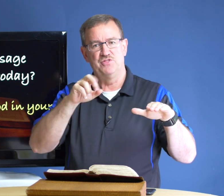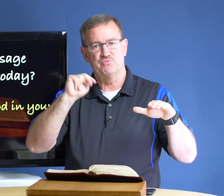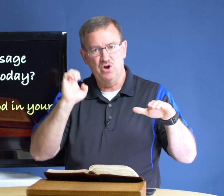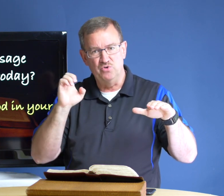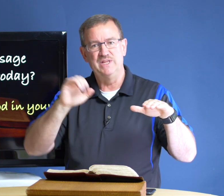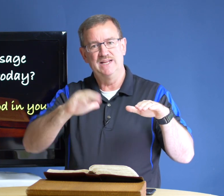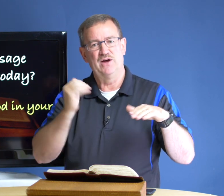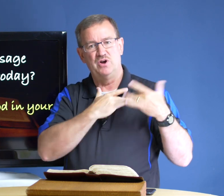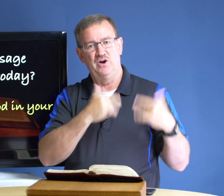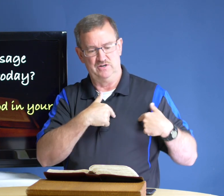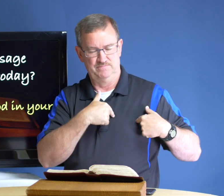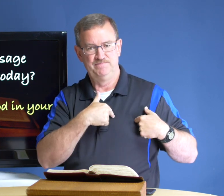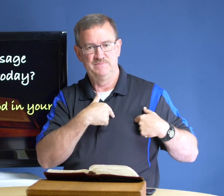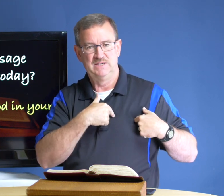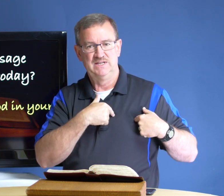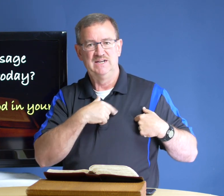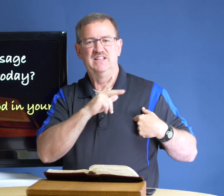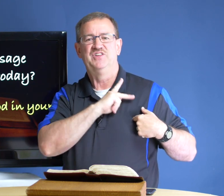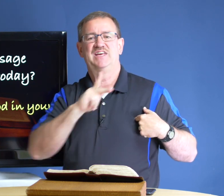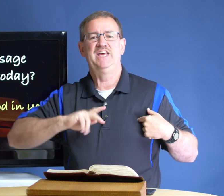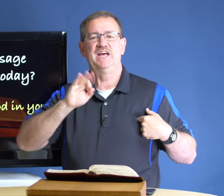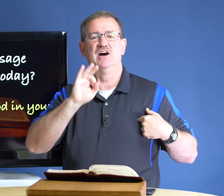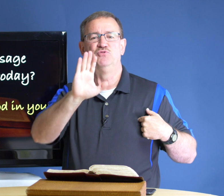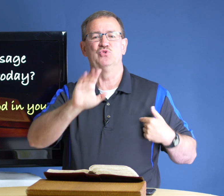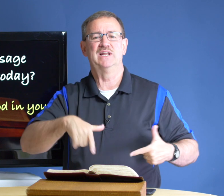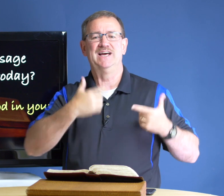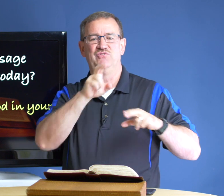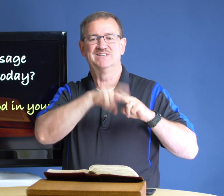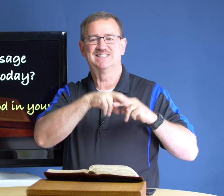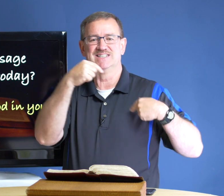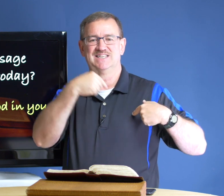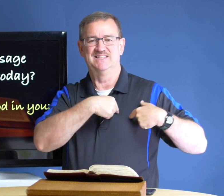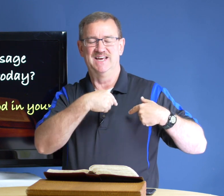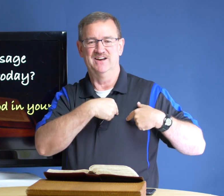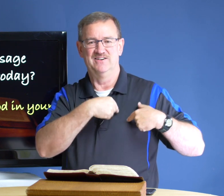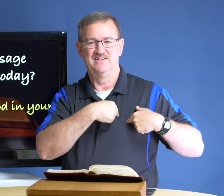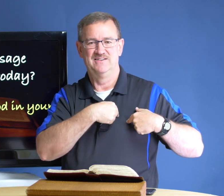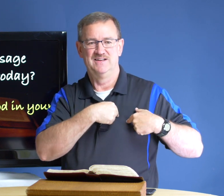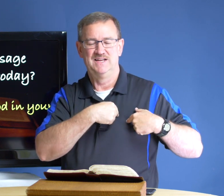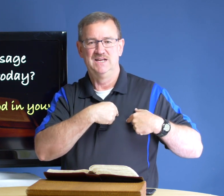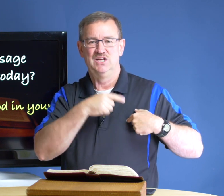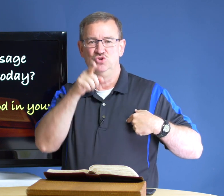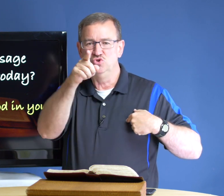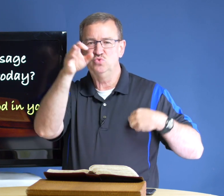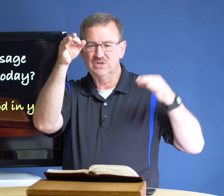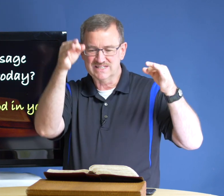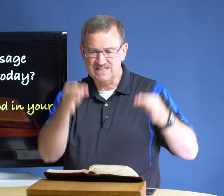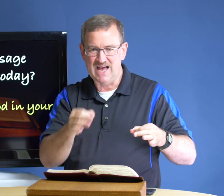throne in our heart the king of your life sits there you decide